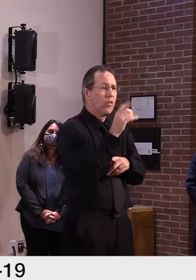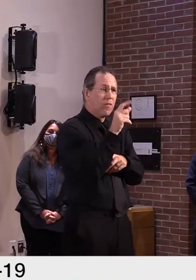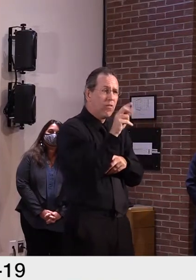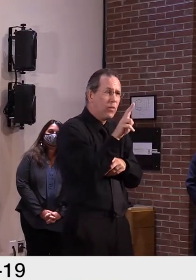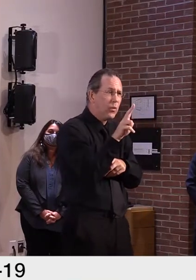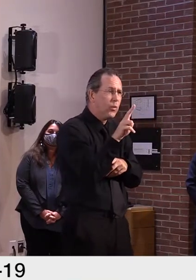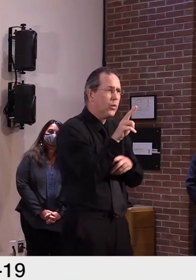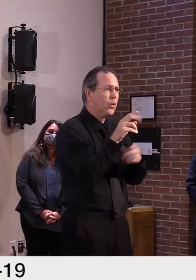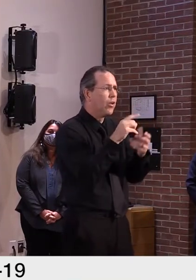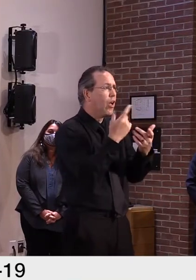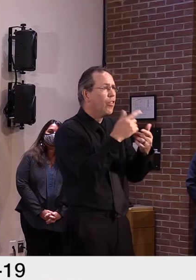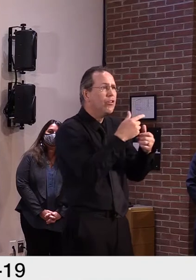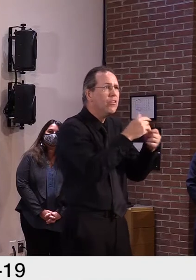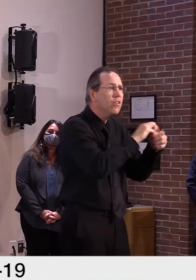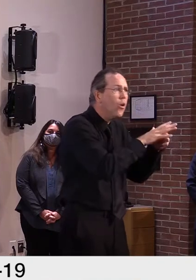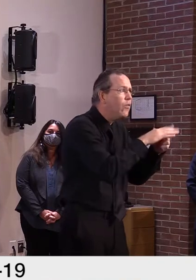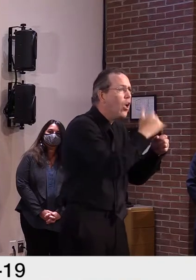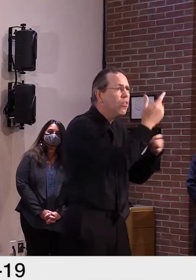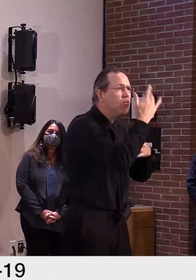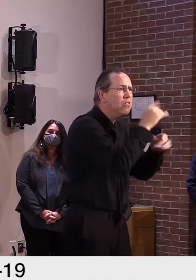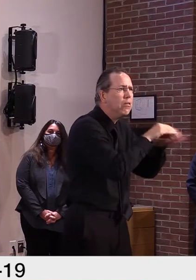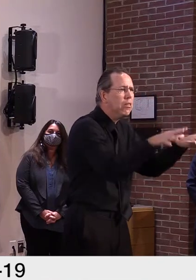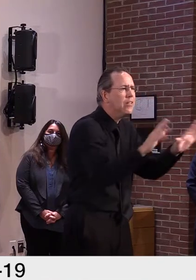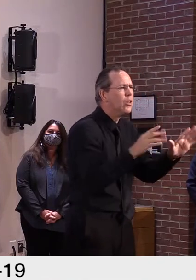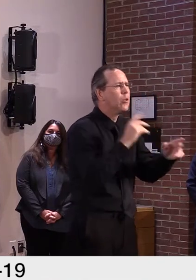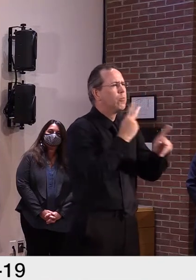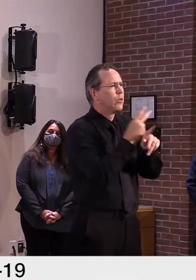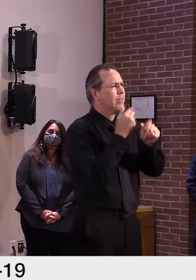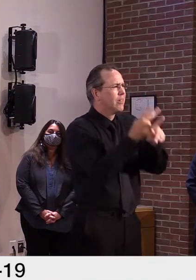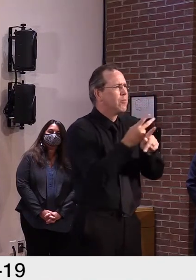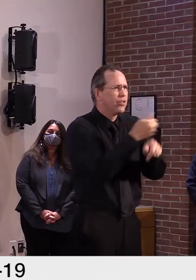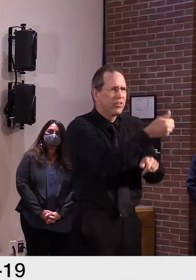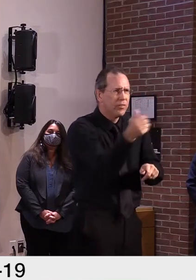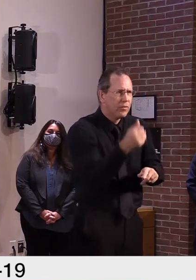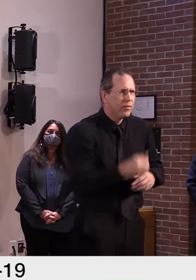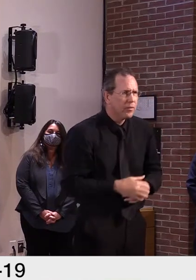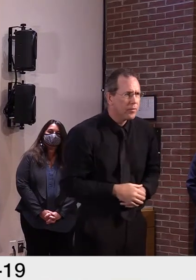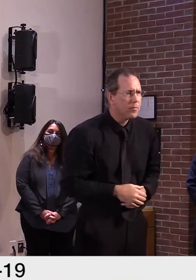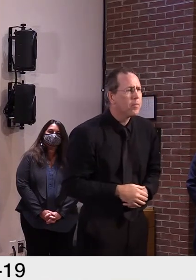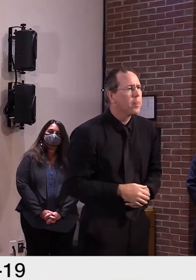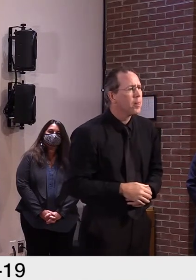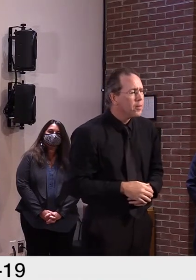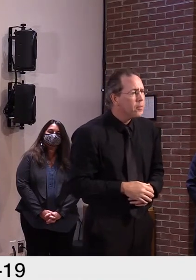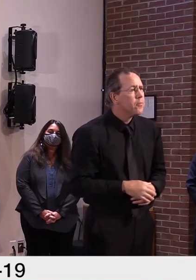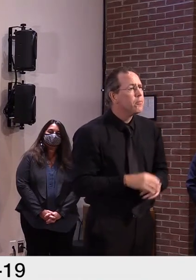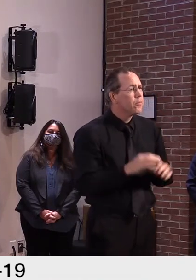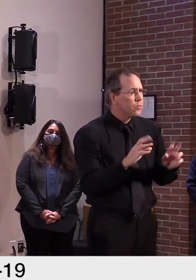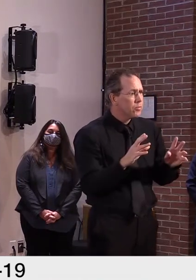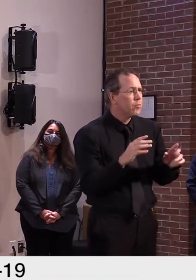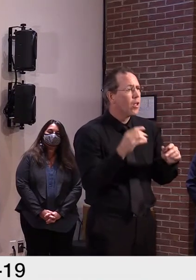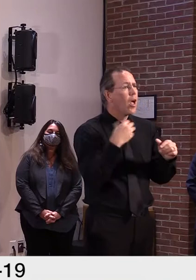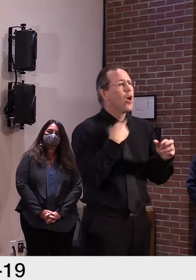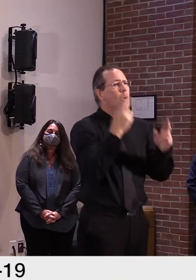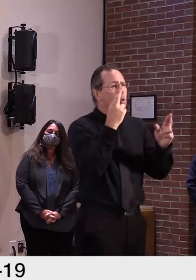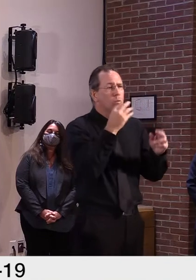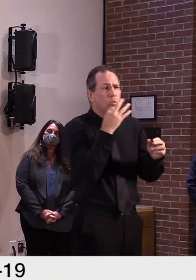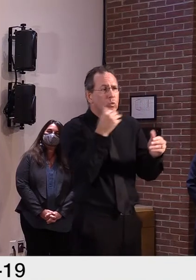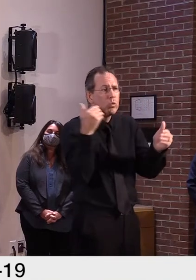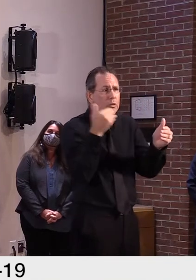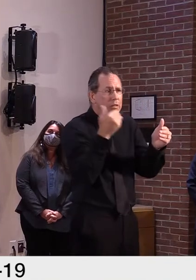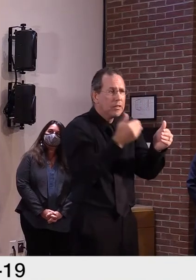Meanwhile, we're also preparing for the eventuality of a safe and effective vaccine for COVID-19.